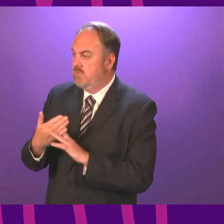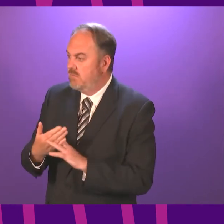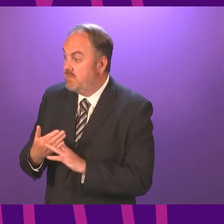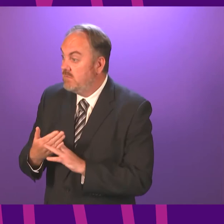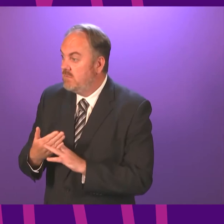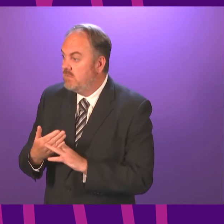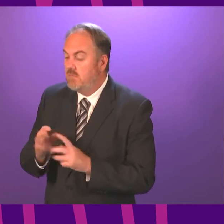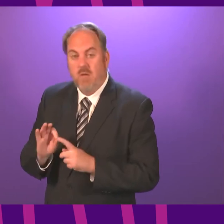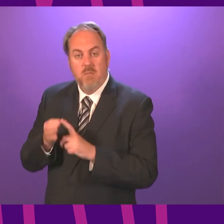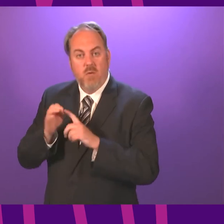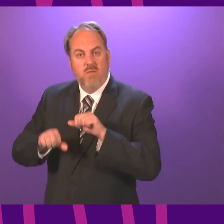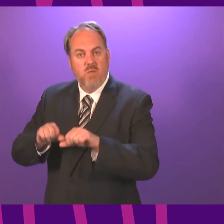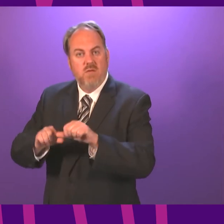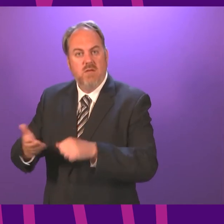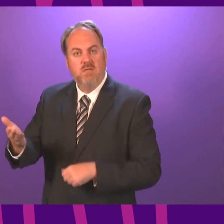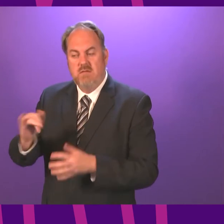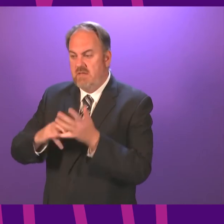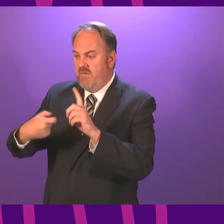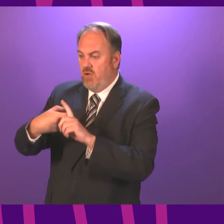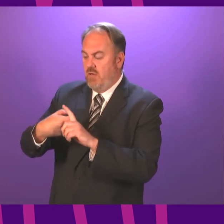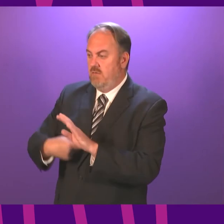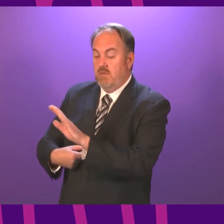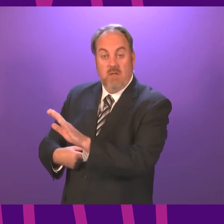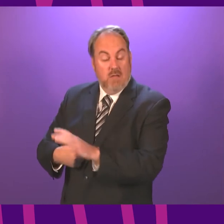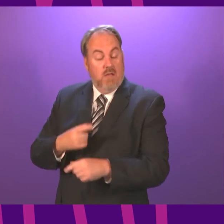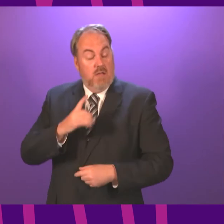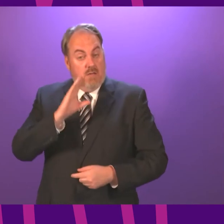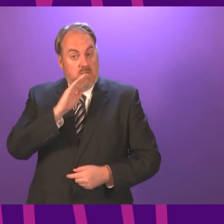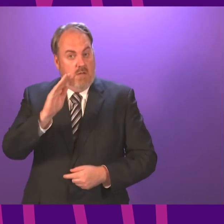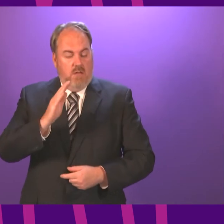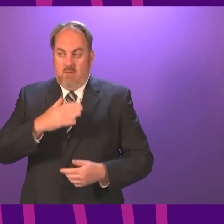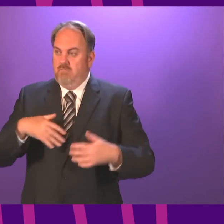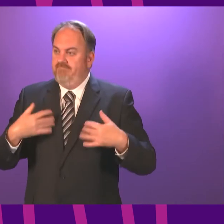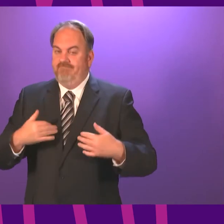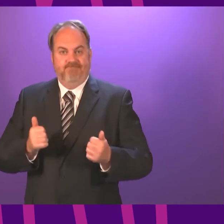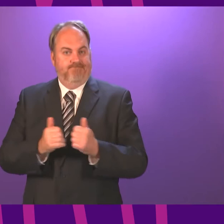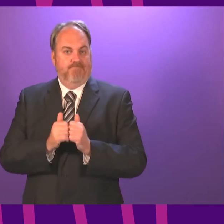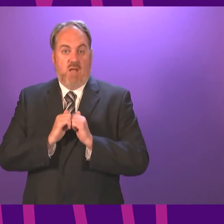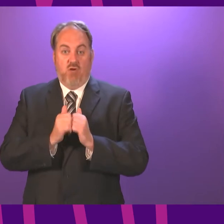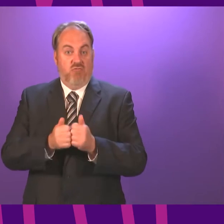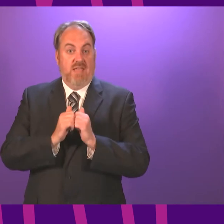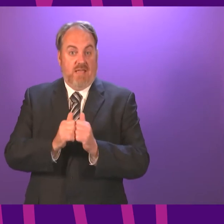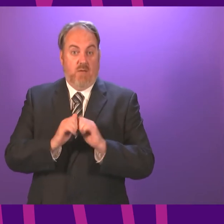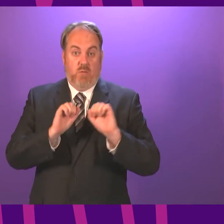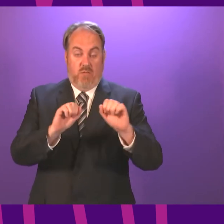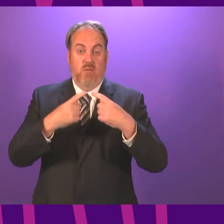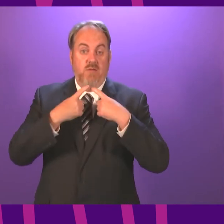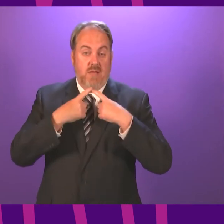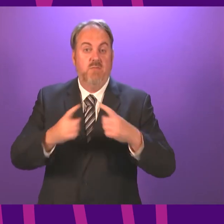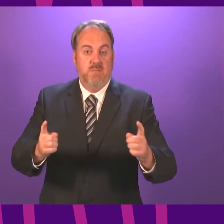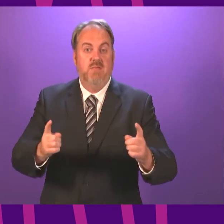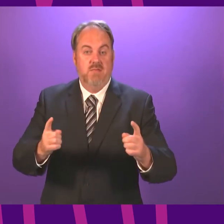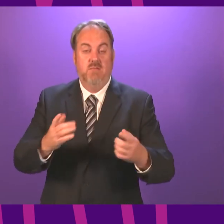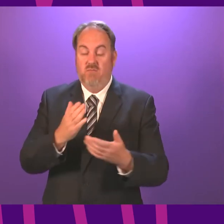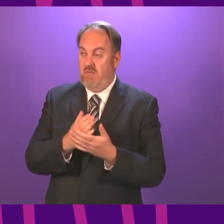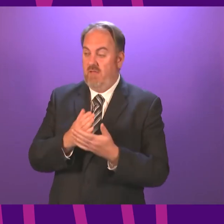Point of order, Stephen Kerr. Can I welcome the announcement you've just made, the statement you've just made in relation to the